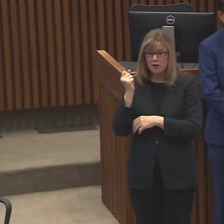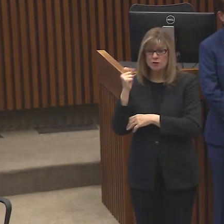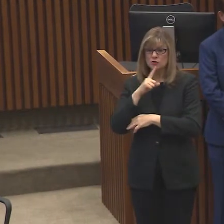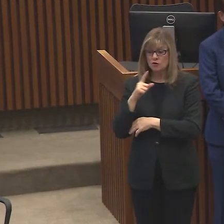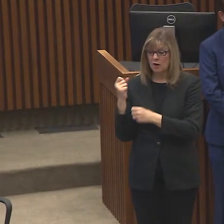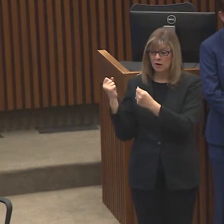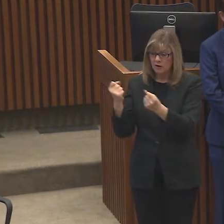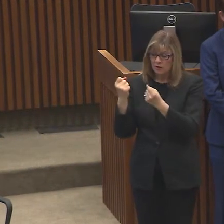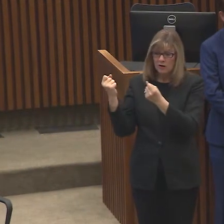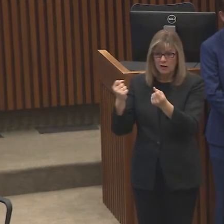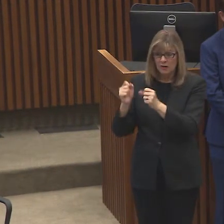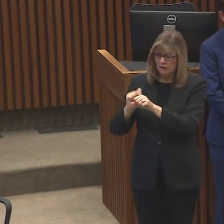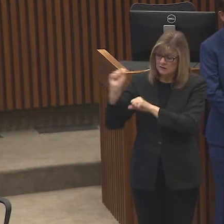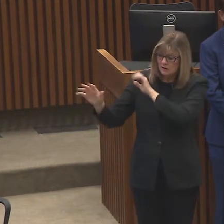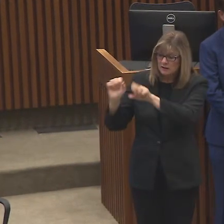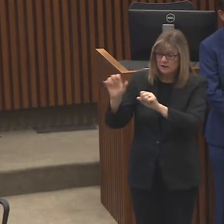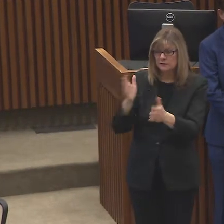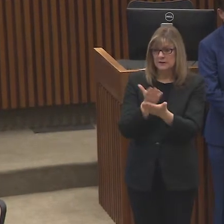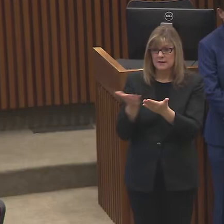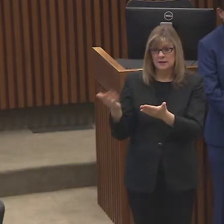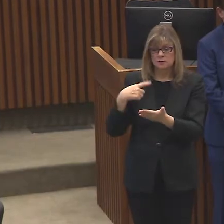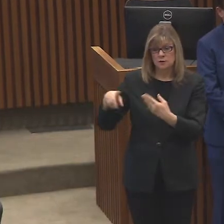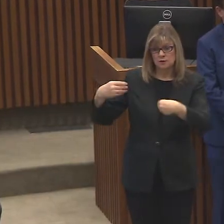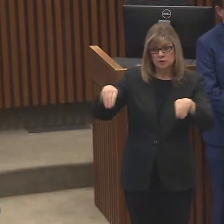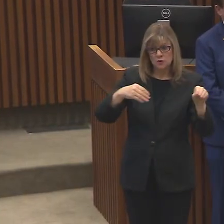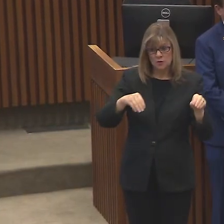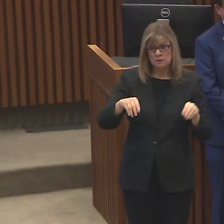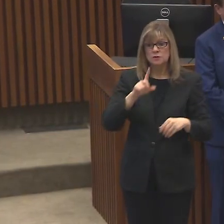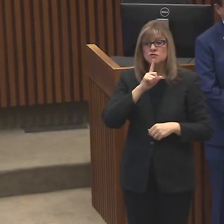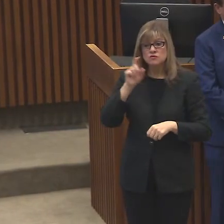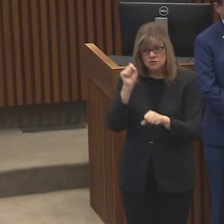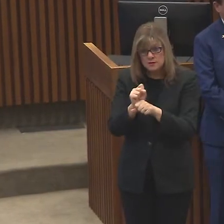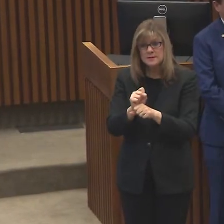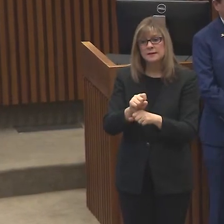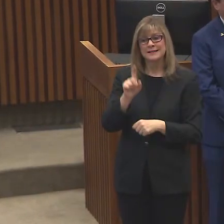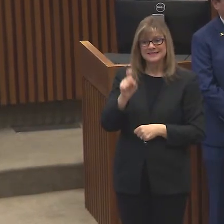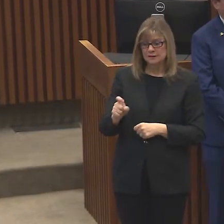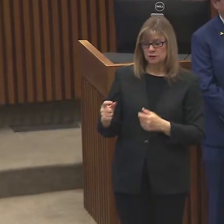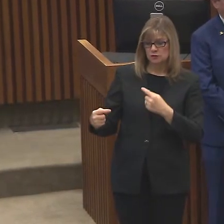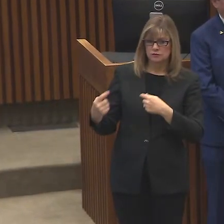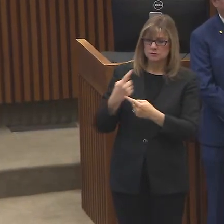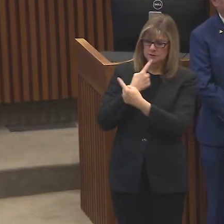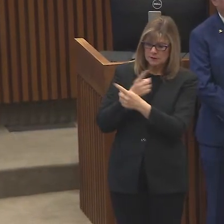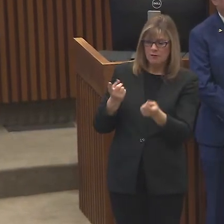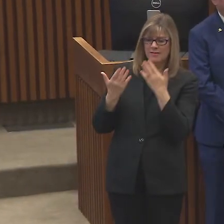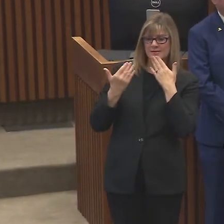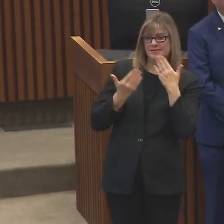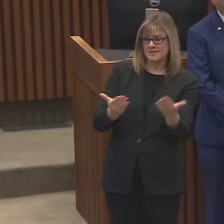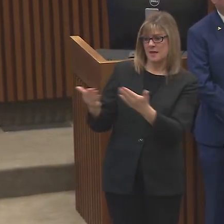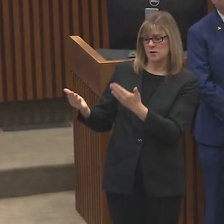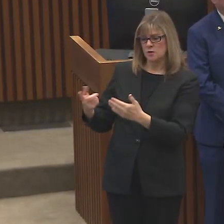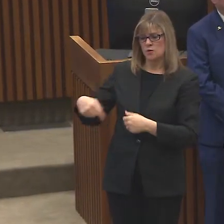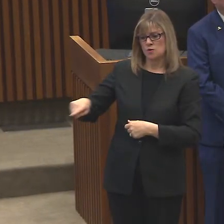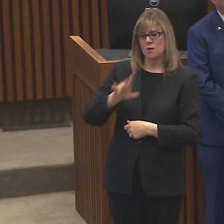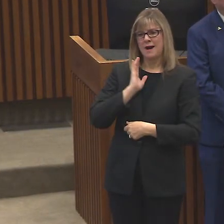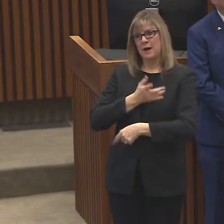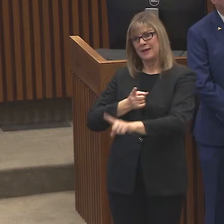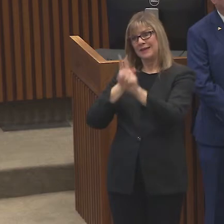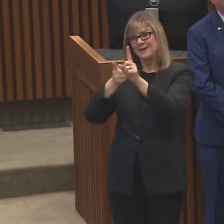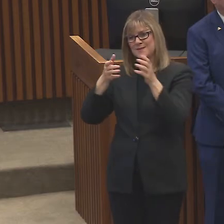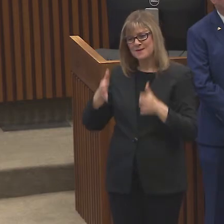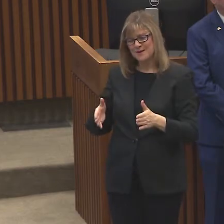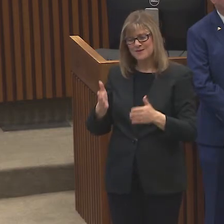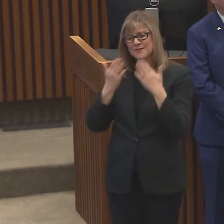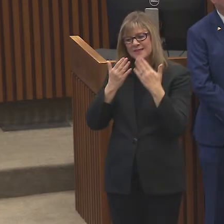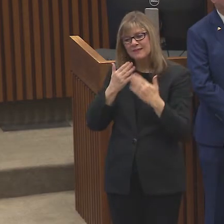who are delivering everyday goods to the store really do need a big thank you from everybody. You're our heroes and we're grateful for what